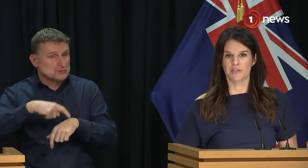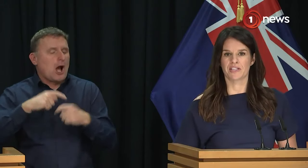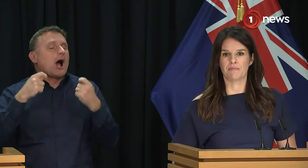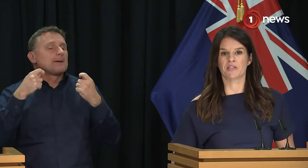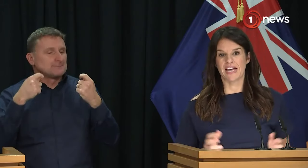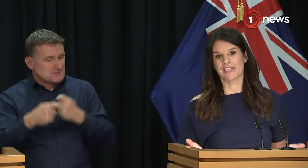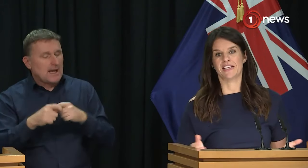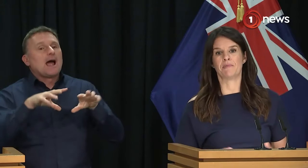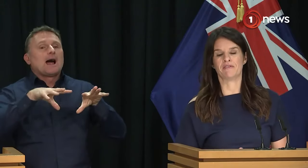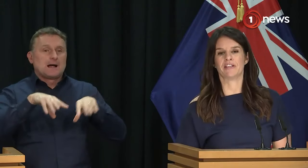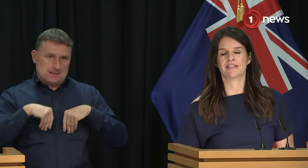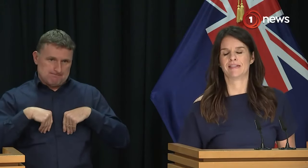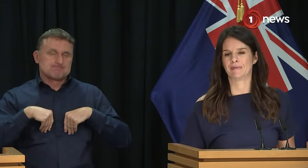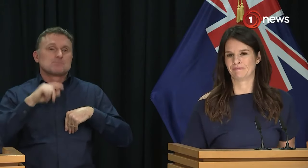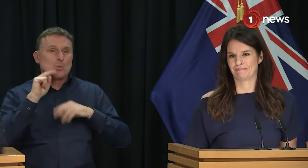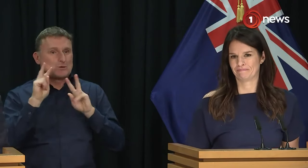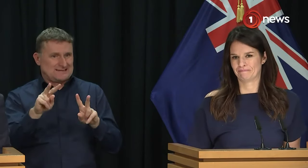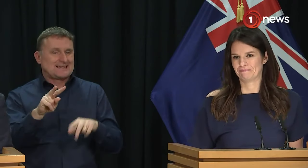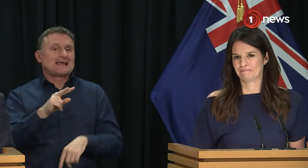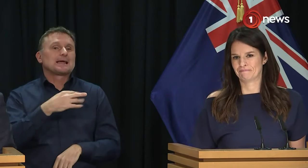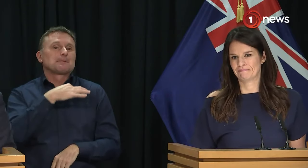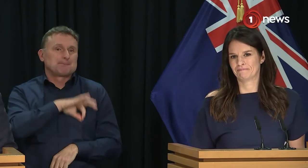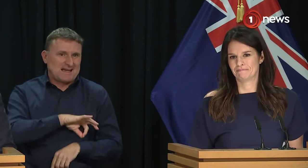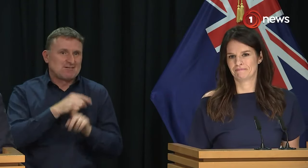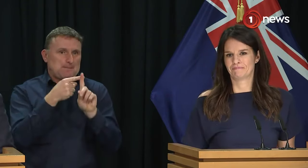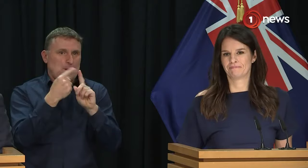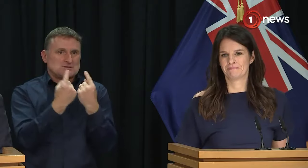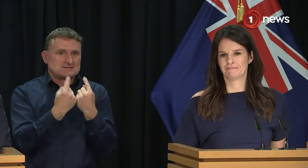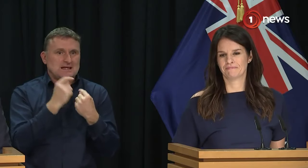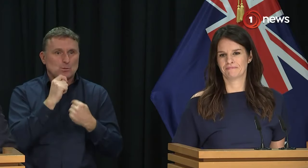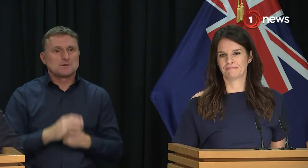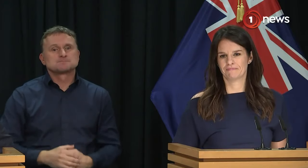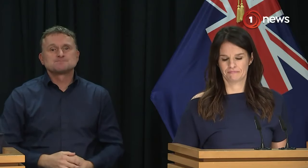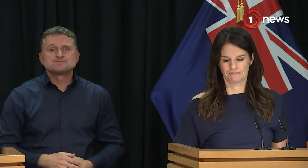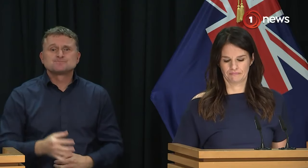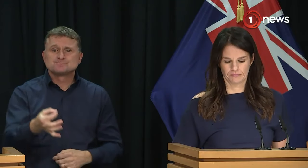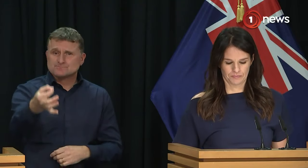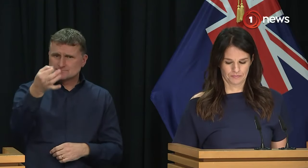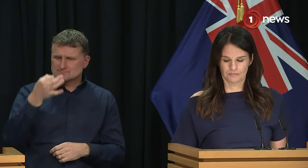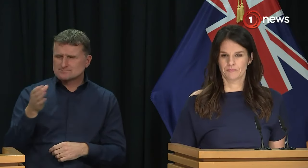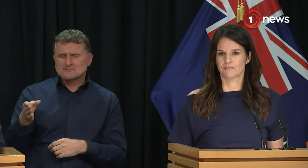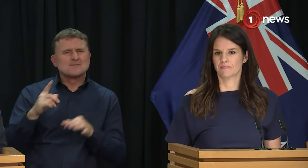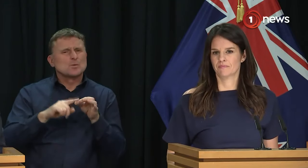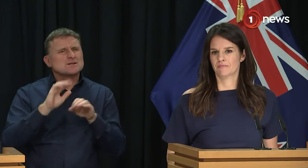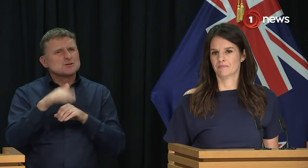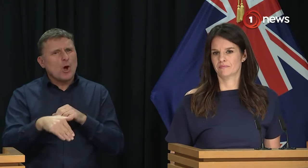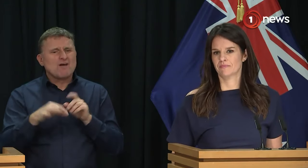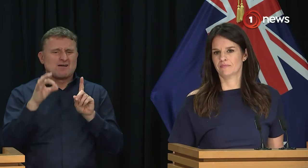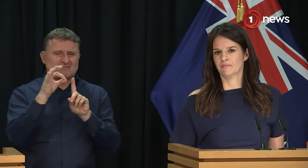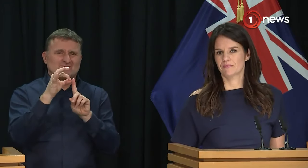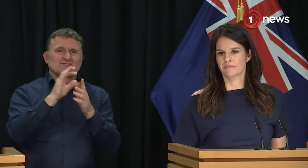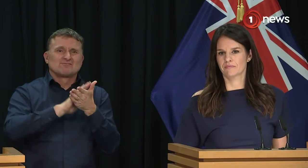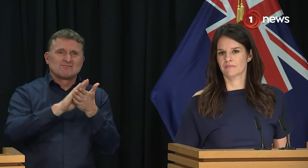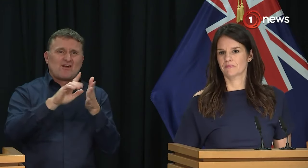term two will be doing the same because they can see the benefits. Prime Minister, when you were talking just in your opening statements about the Farm Act budget, you used statements such as, you know,